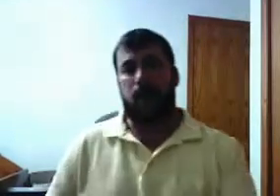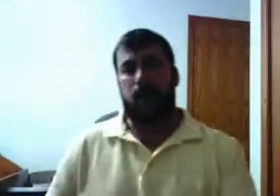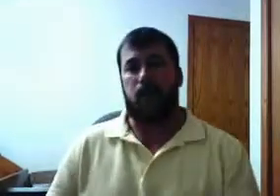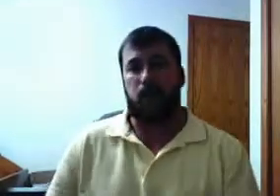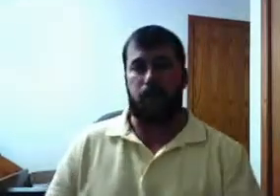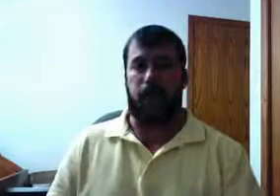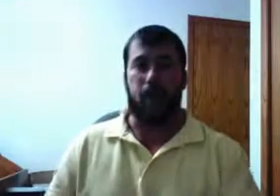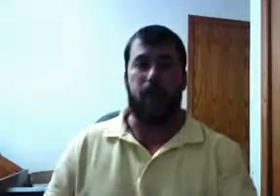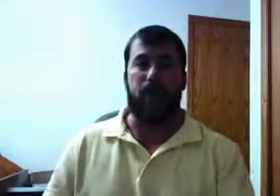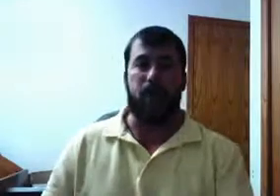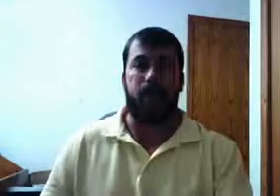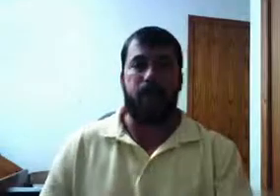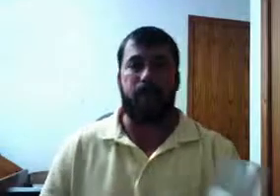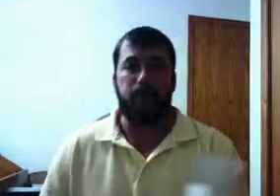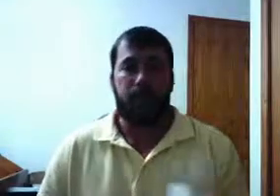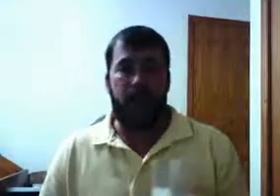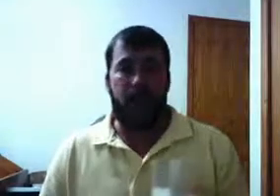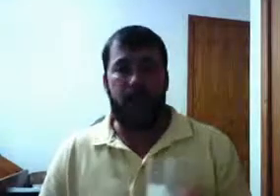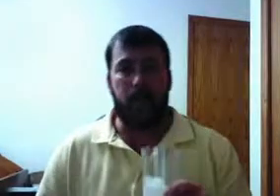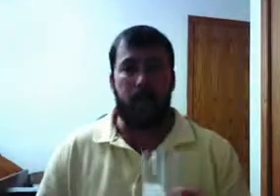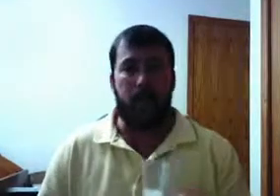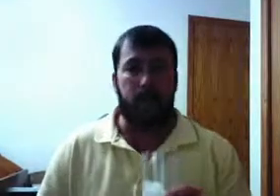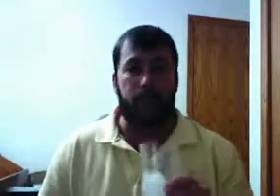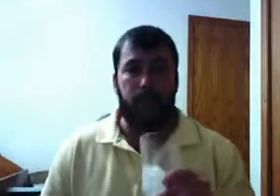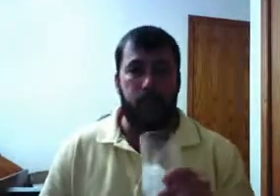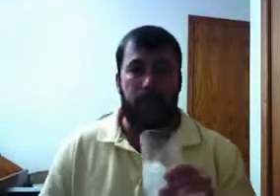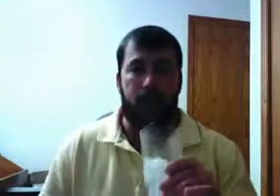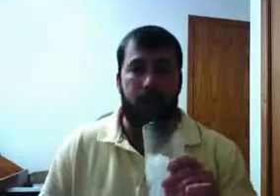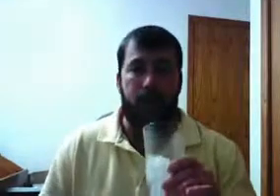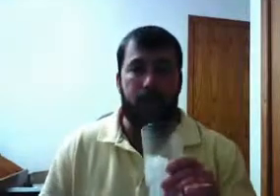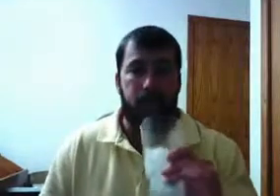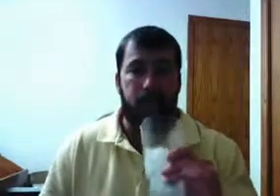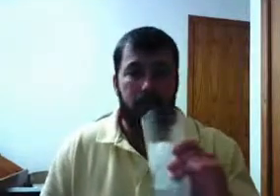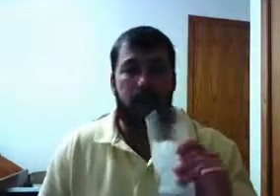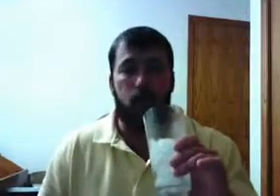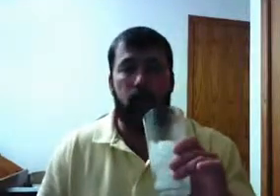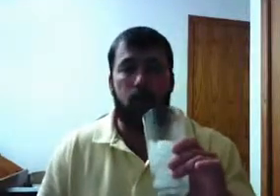earth and calm down a minute. By God, I'm about to break a sweat here tonight. Hang on, we're going somewhere.